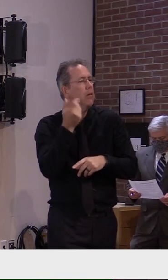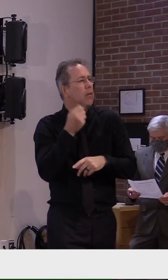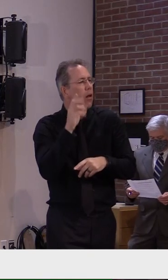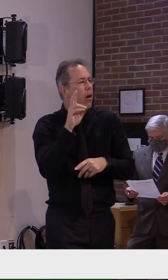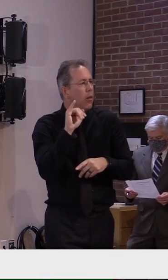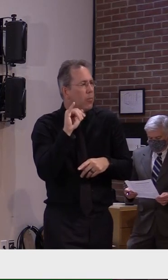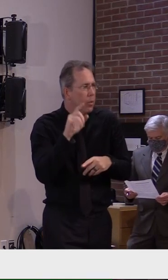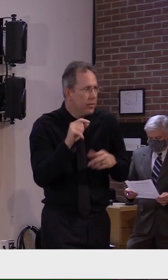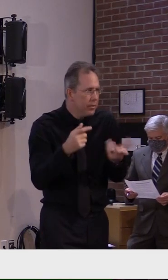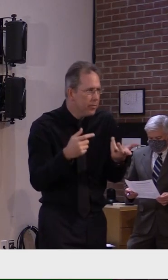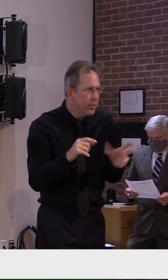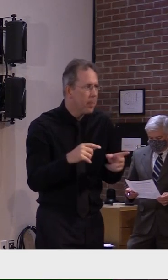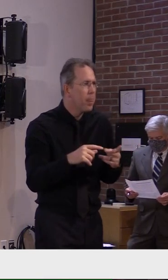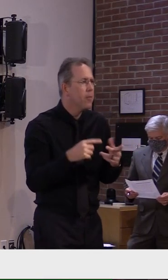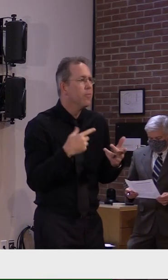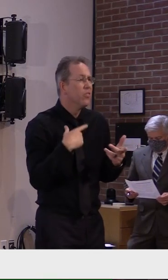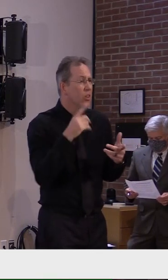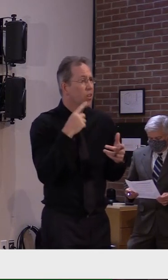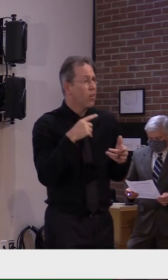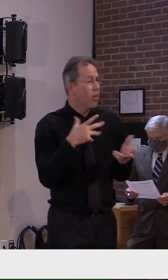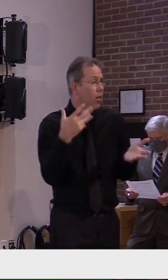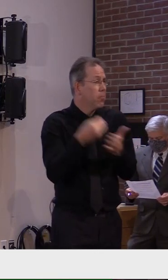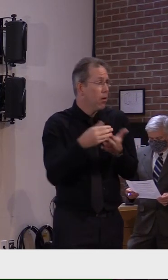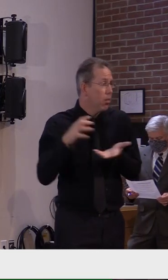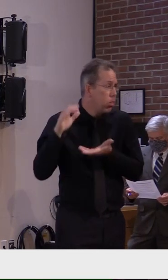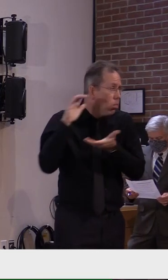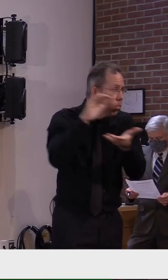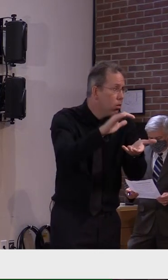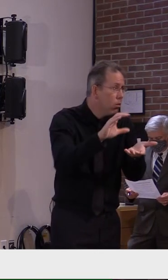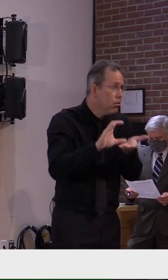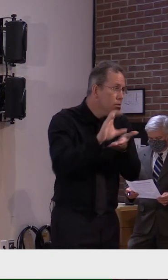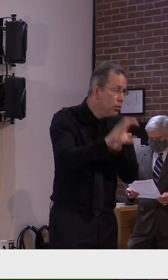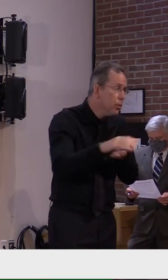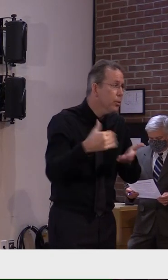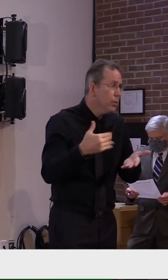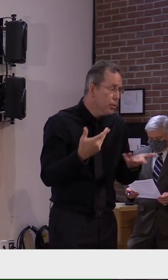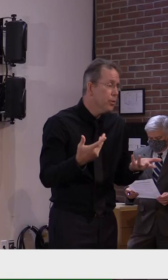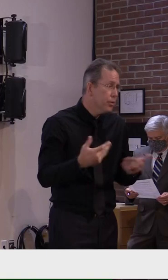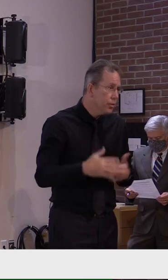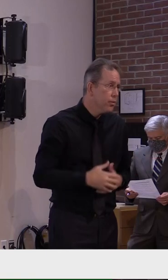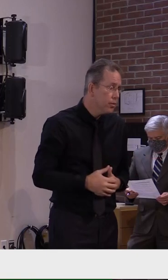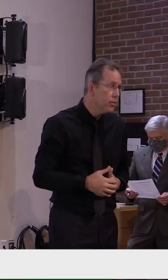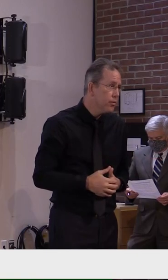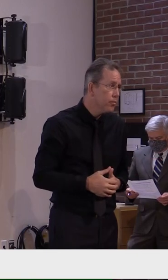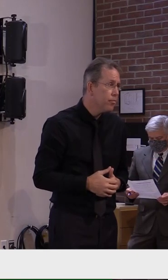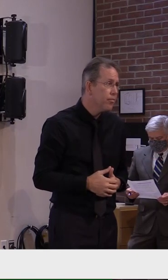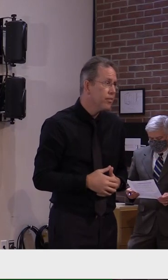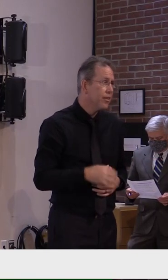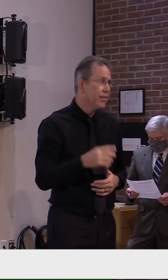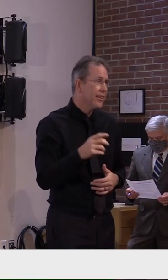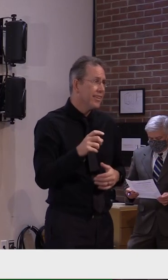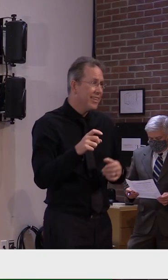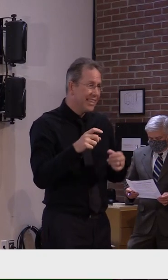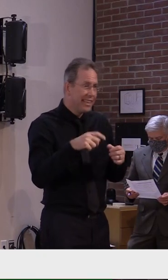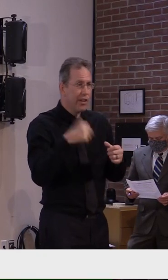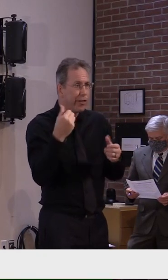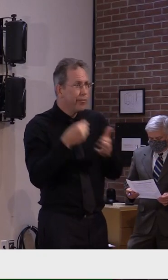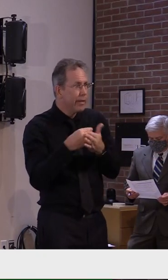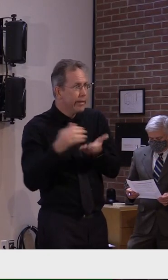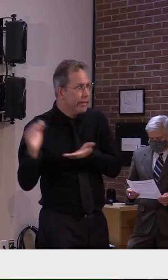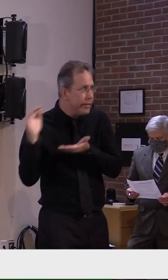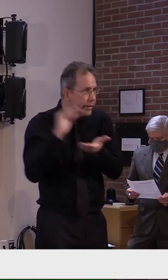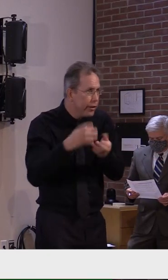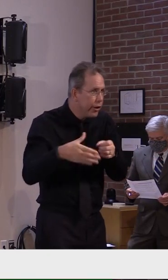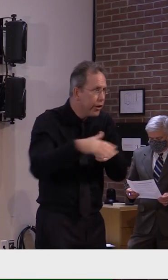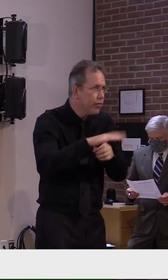billion dollars out of that. But we have a quarter billion dollars in reserves right now as well. We have